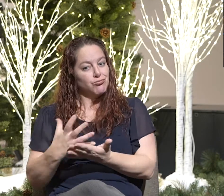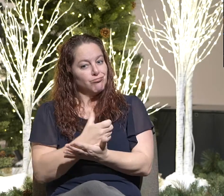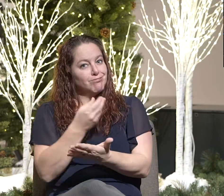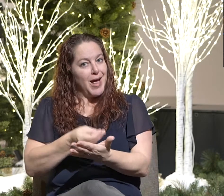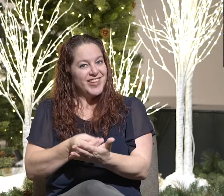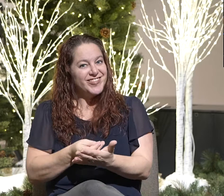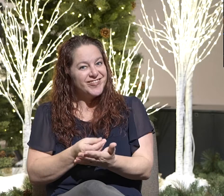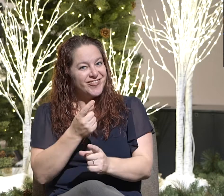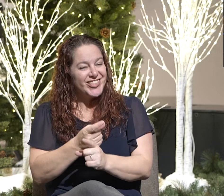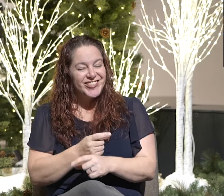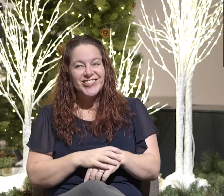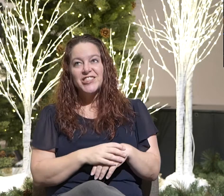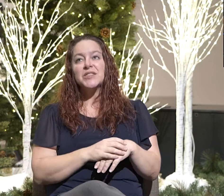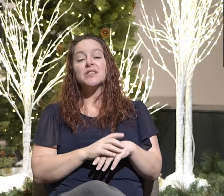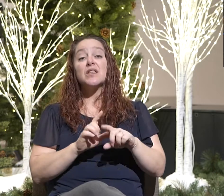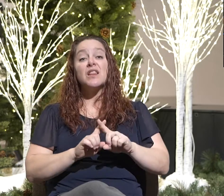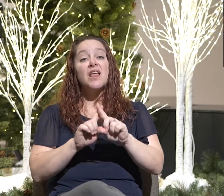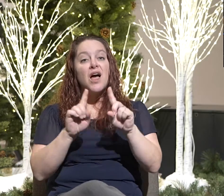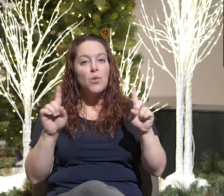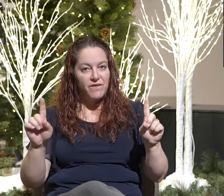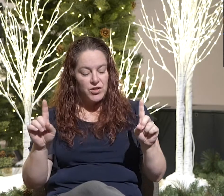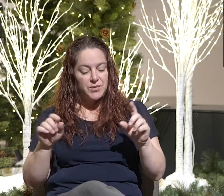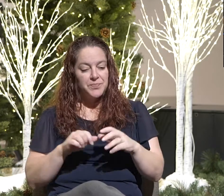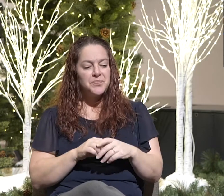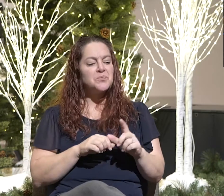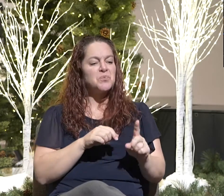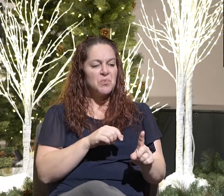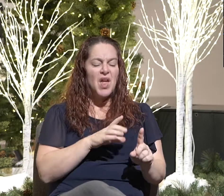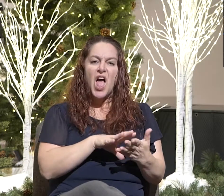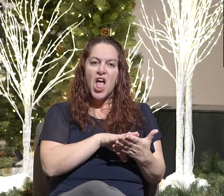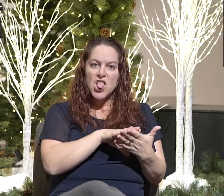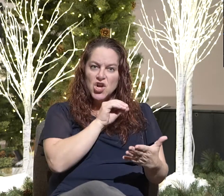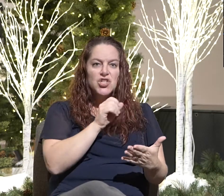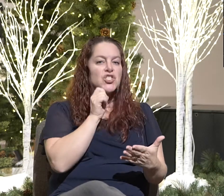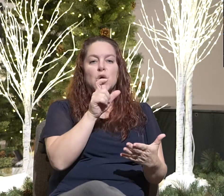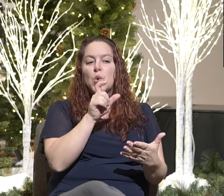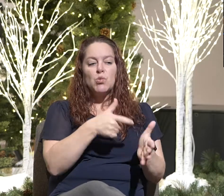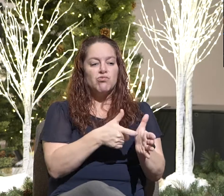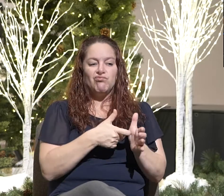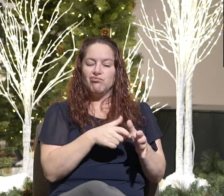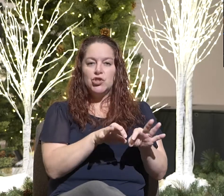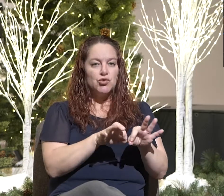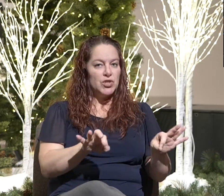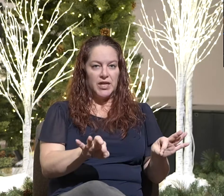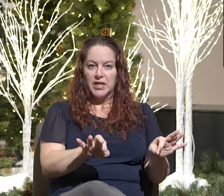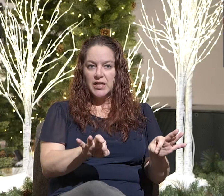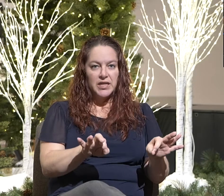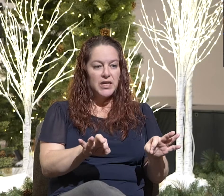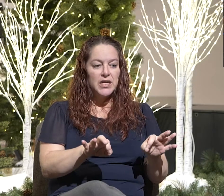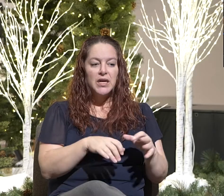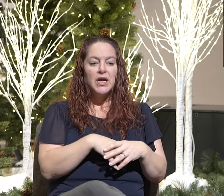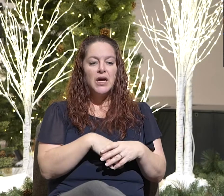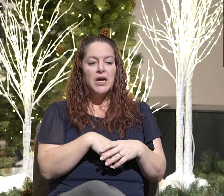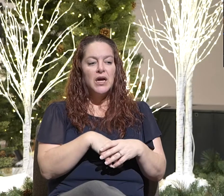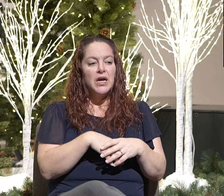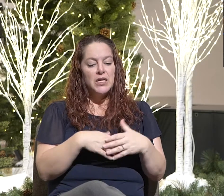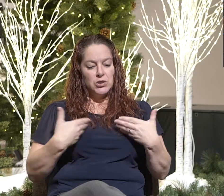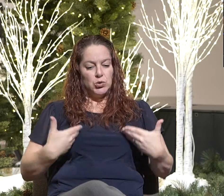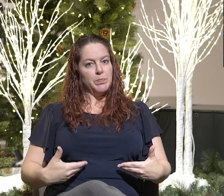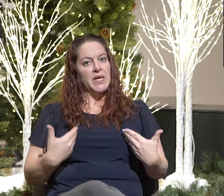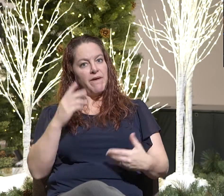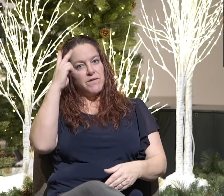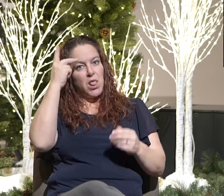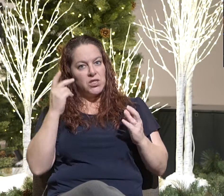Yeah. However, I did learn that you don't need a degree to be a philosopher,